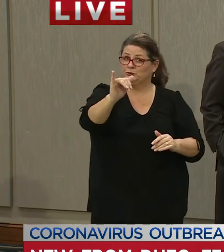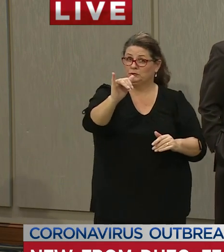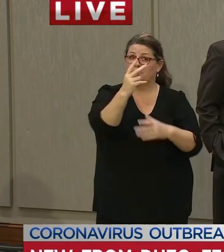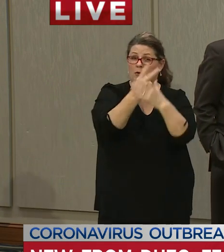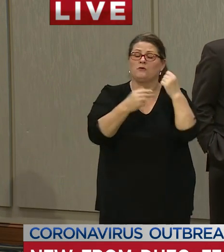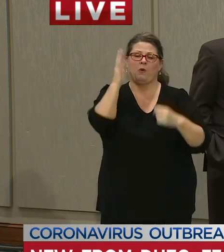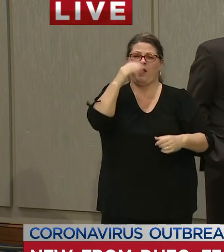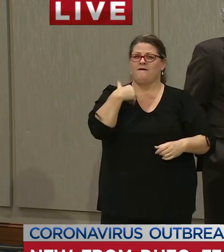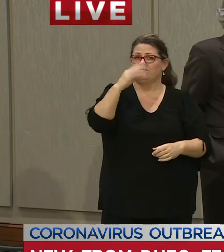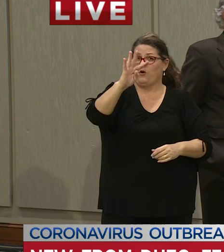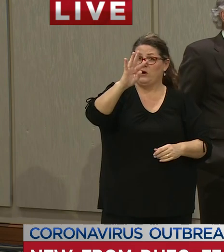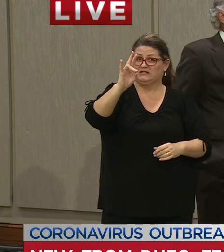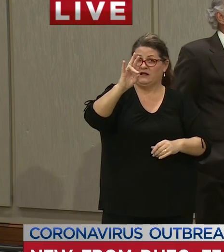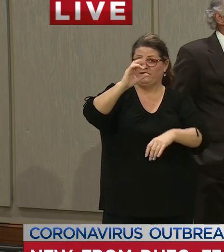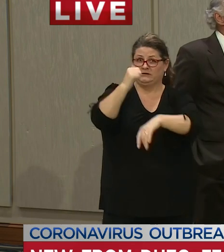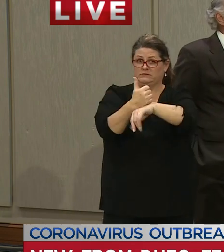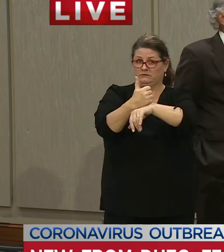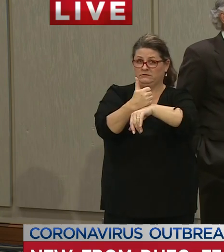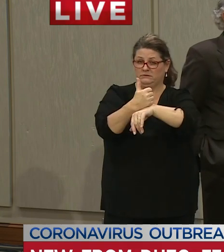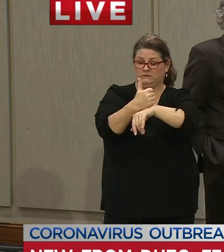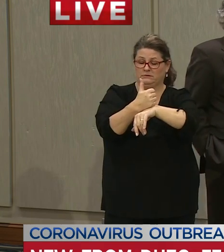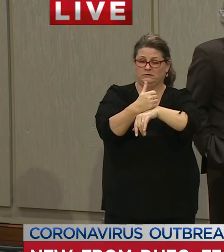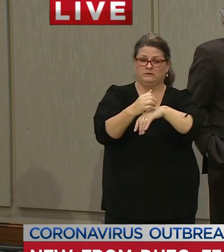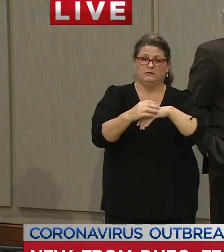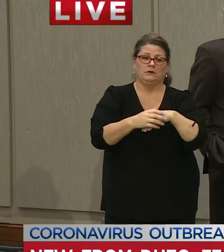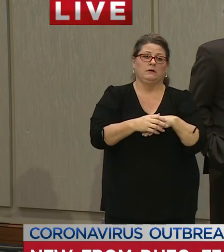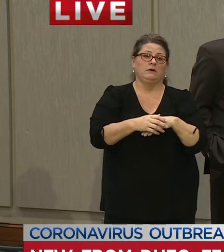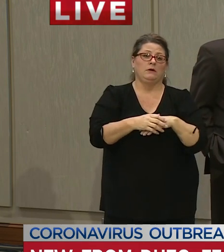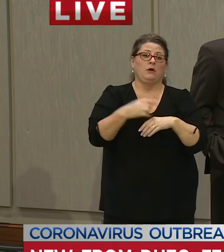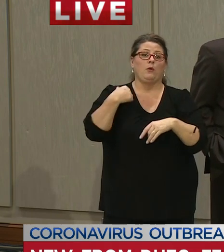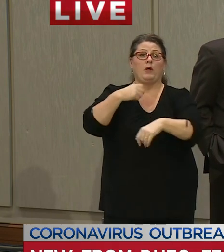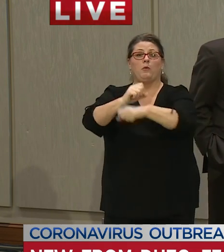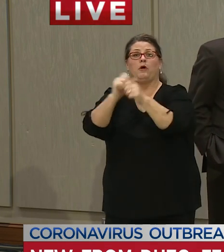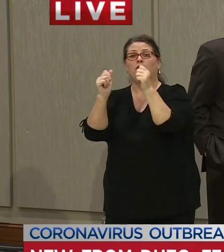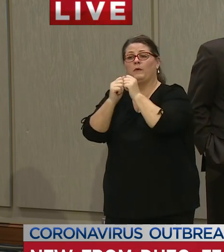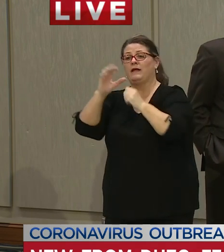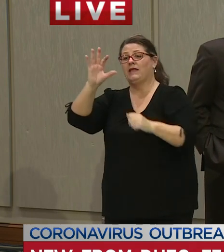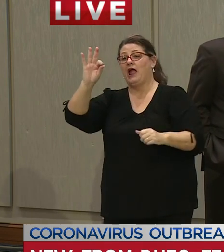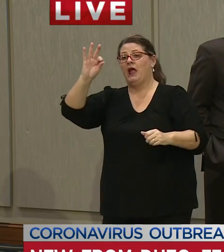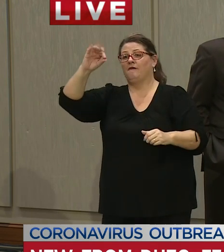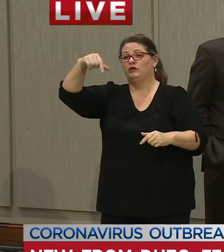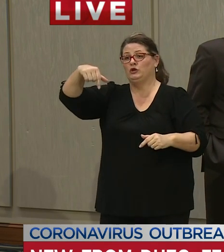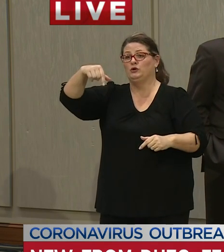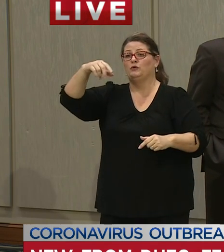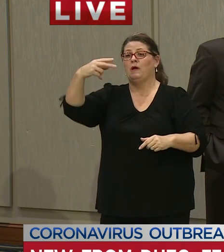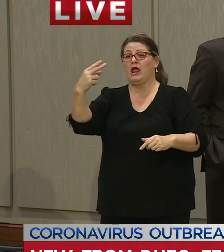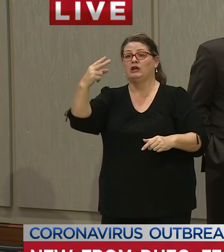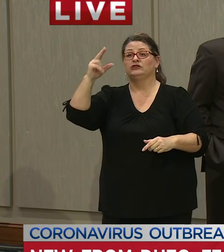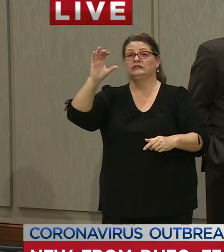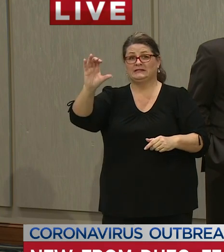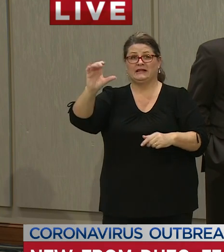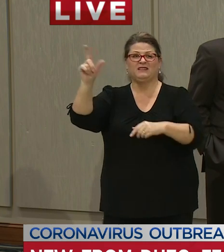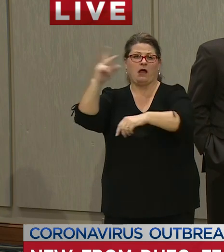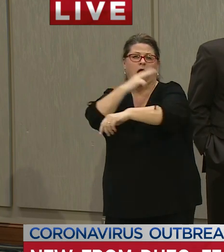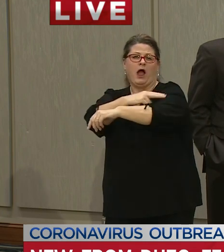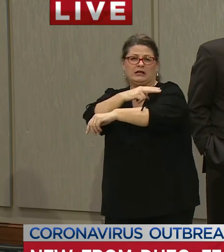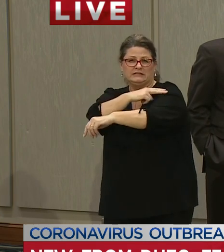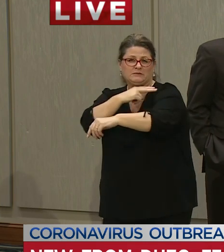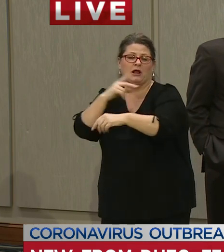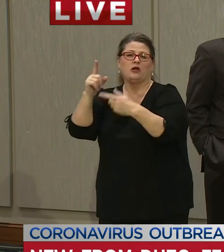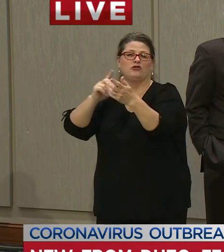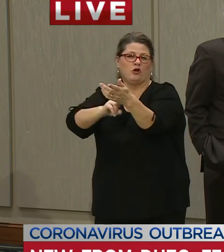so through not only working with the fqhcs the nursing home i'm sorry the hospitals